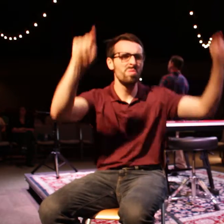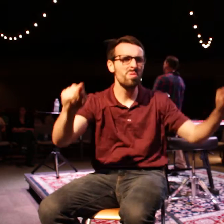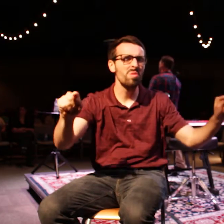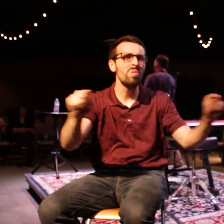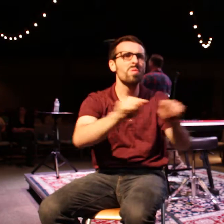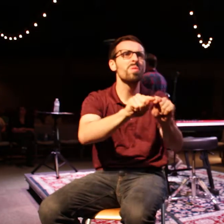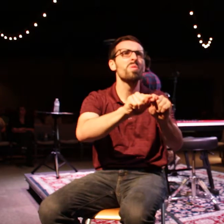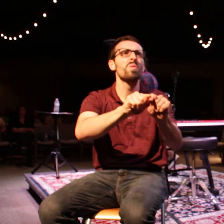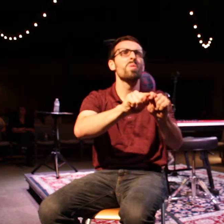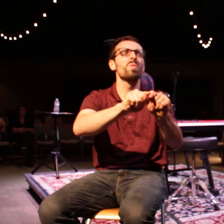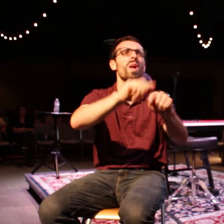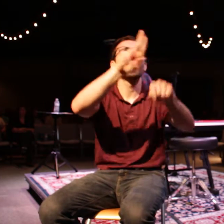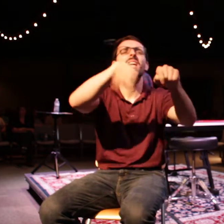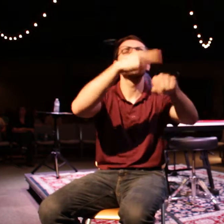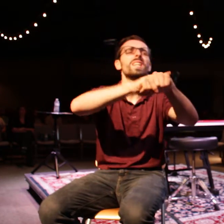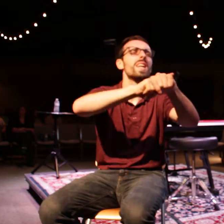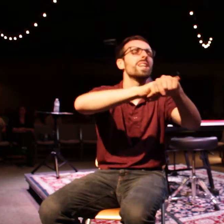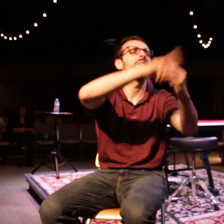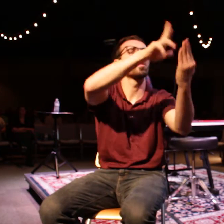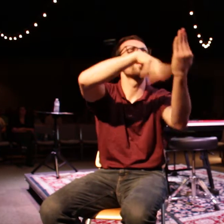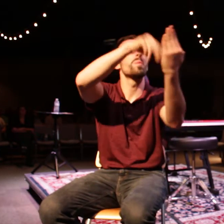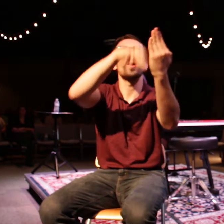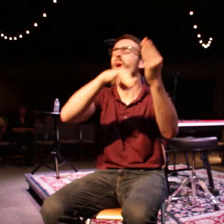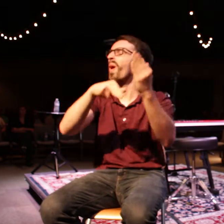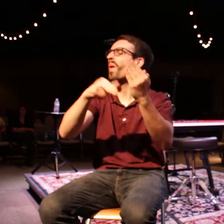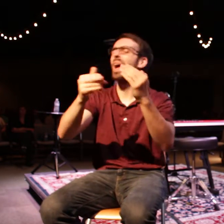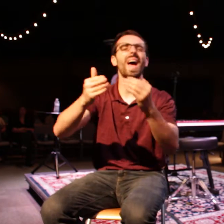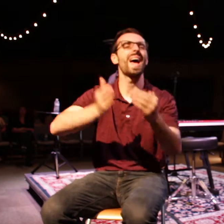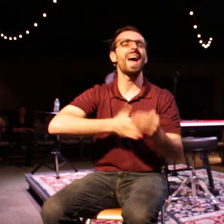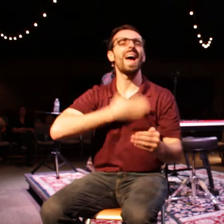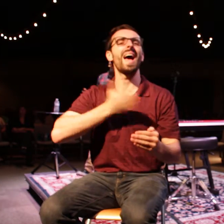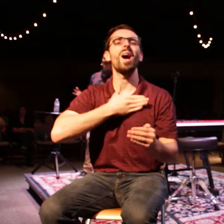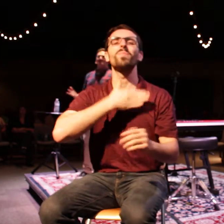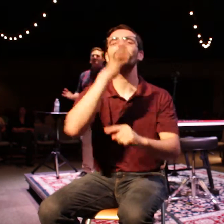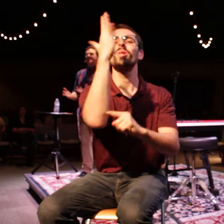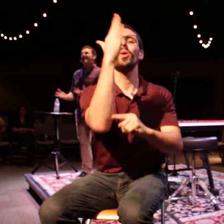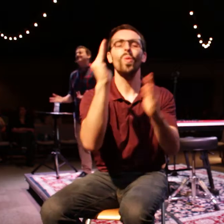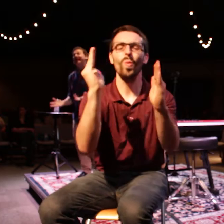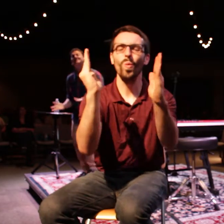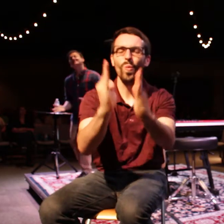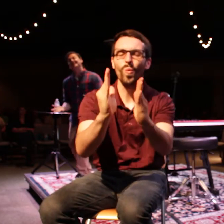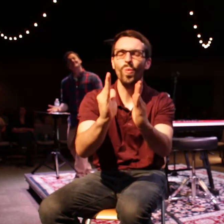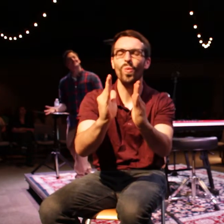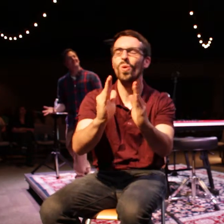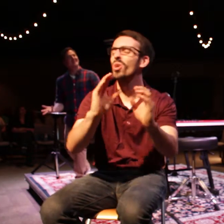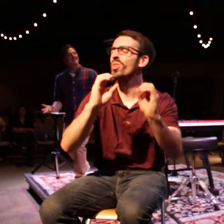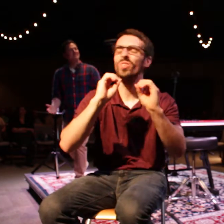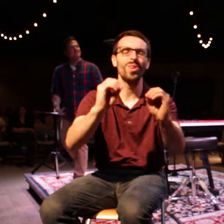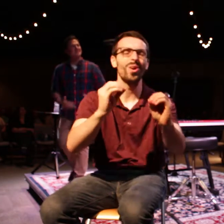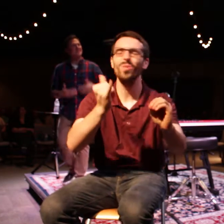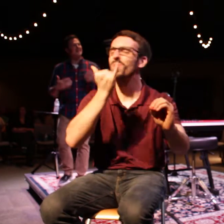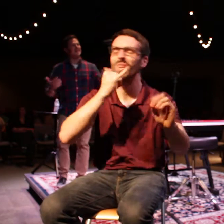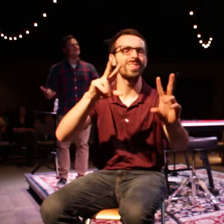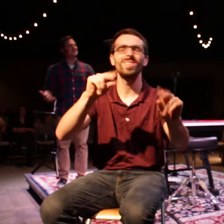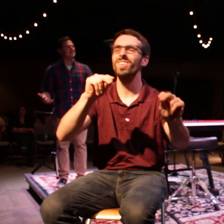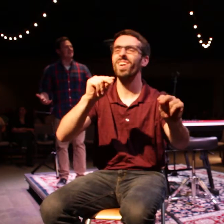like, happy little trees. And there are no mistakes, just happy accidents. You know, things like this. And